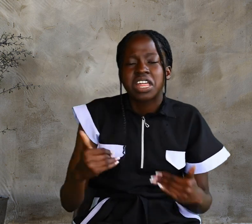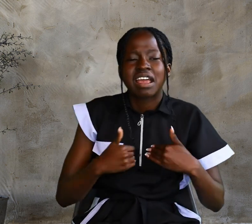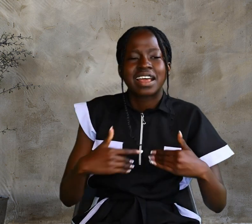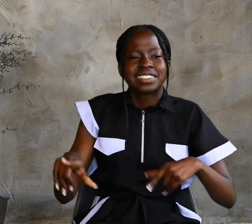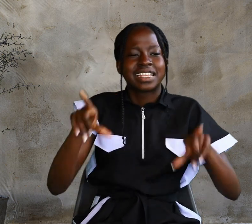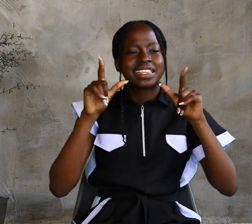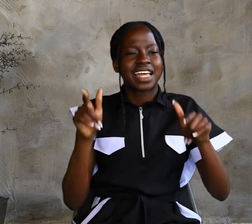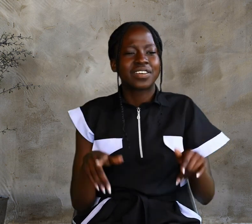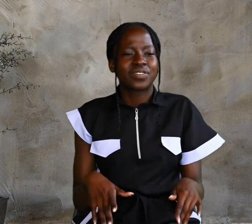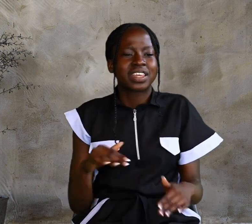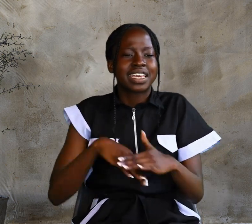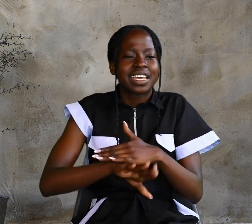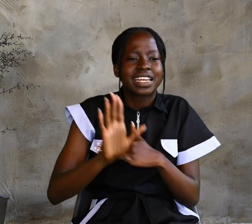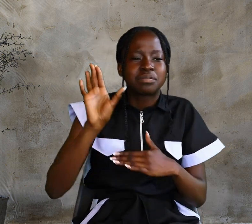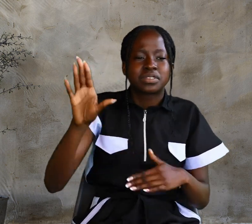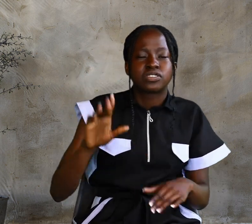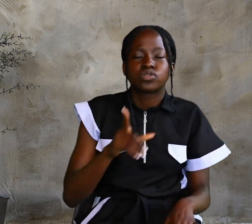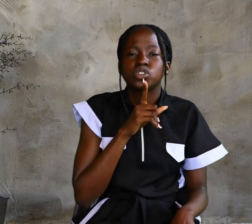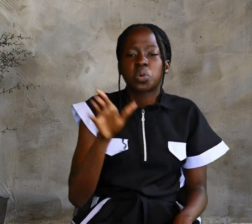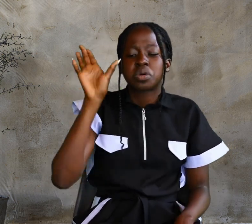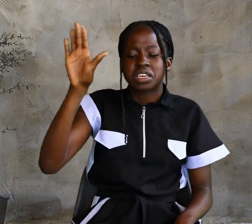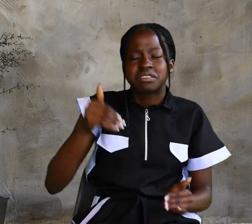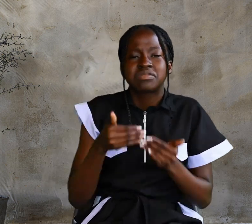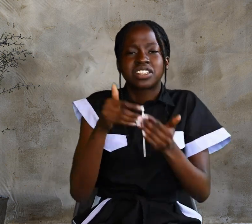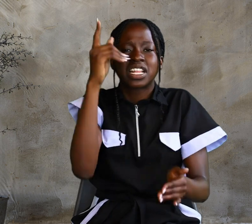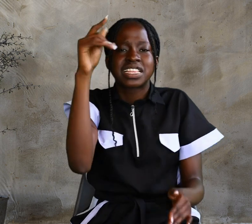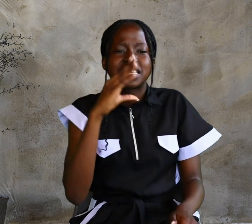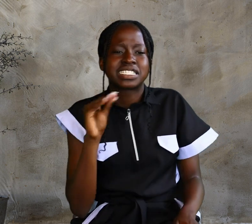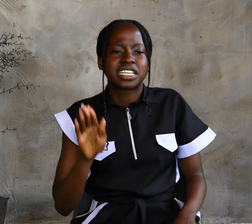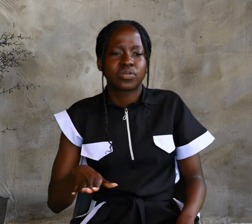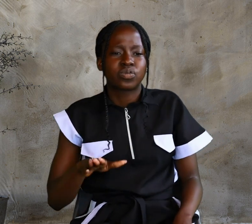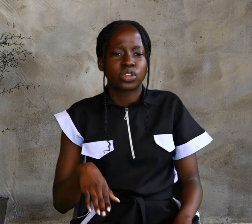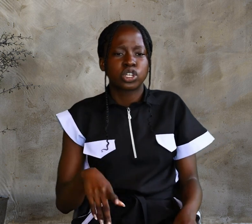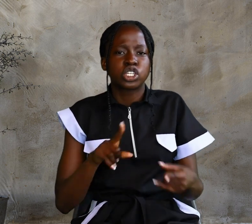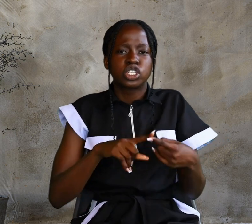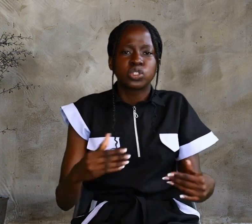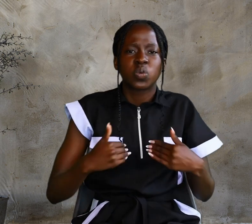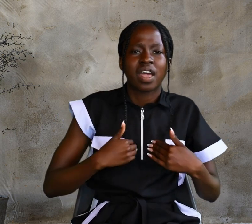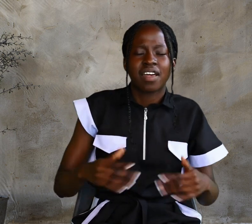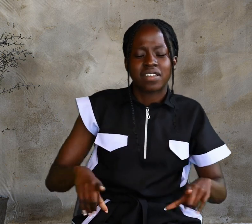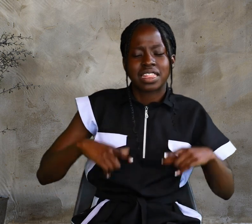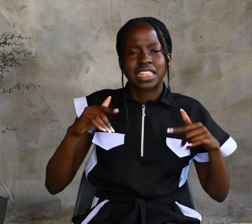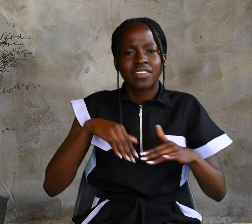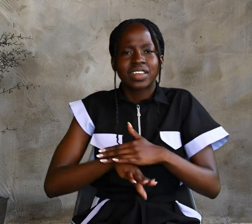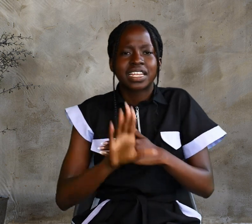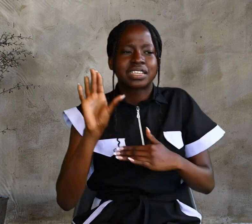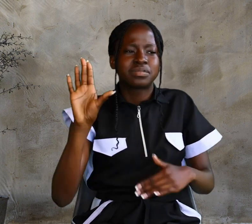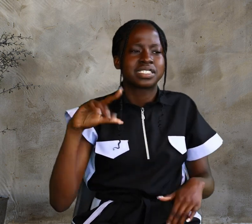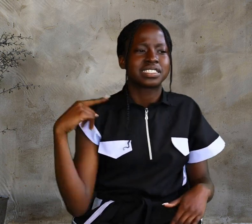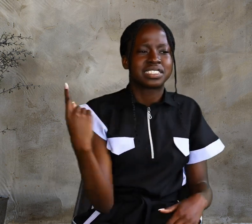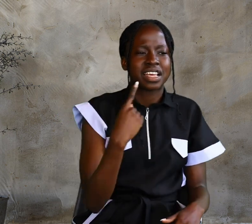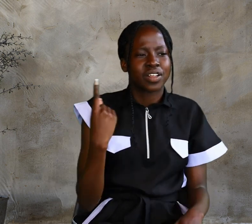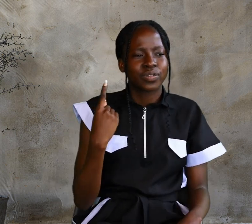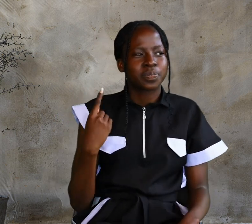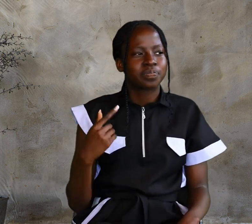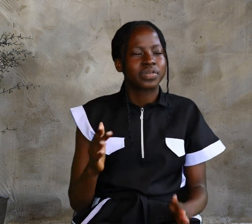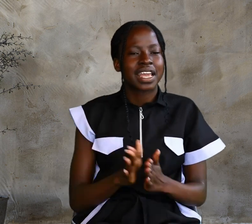so he has granted the Son also to have life in himself. And he has given him authority